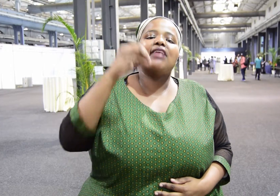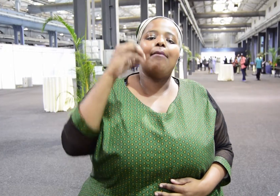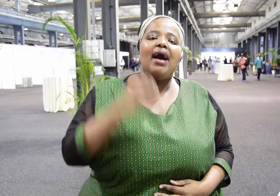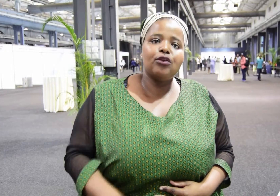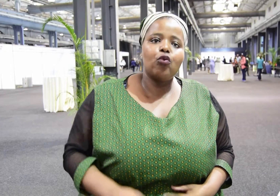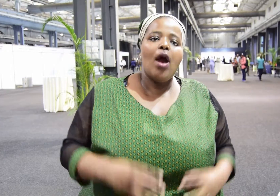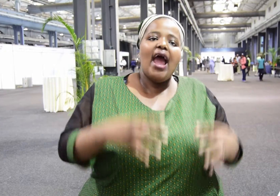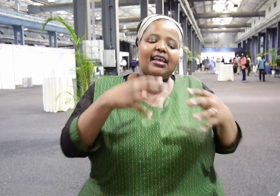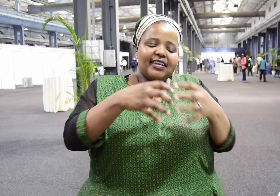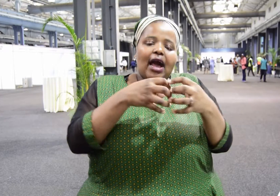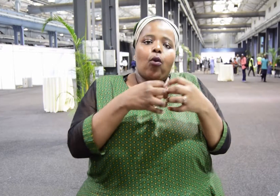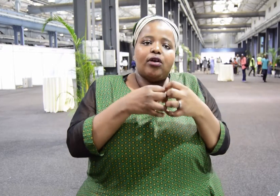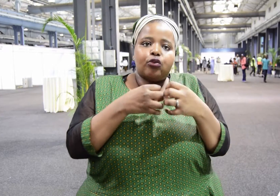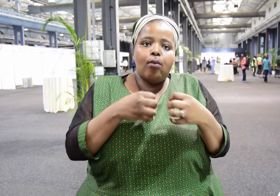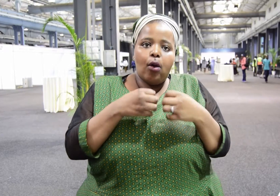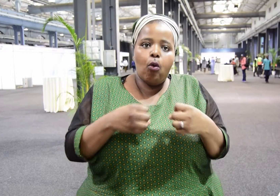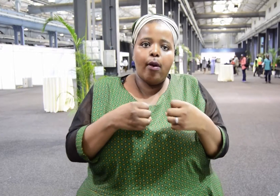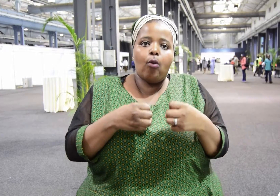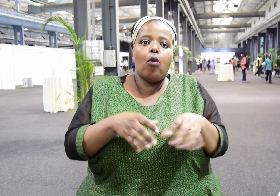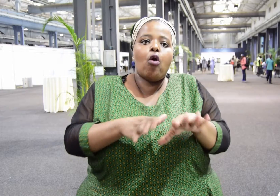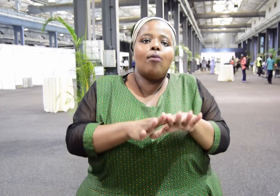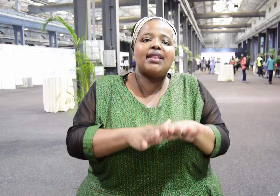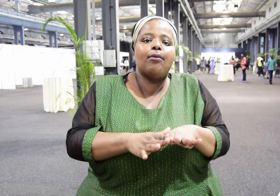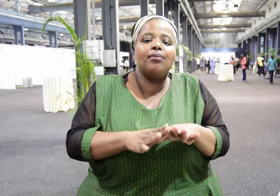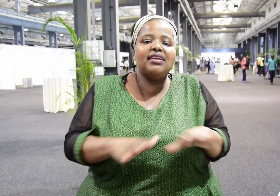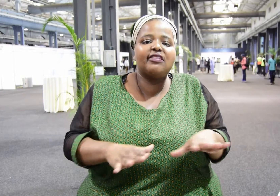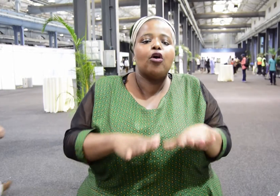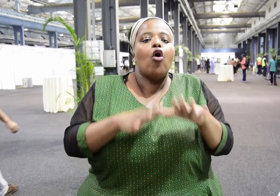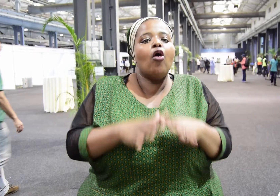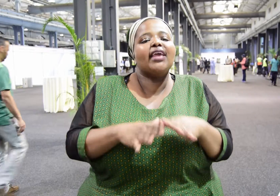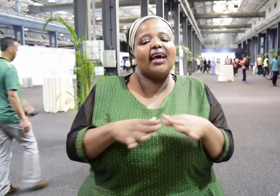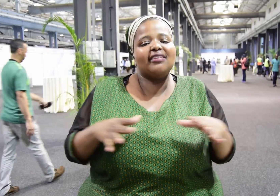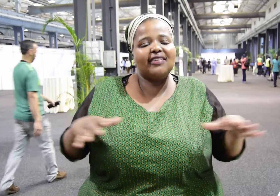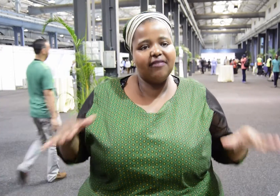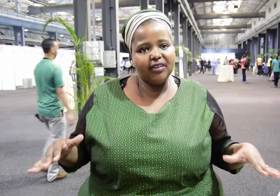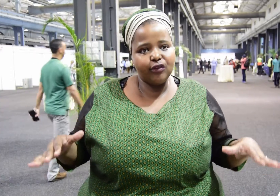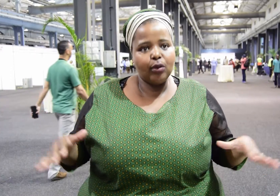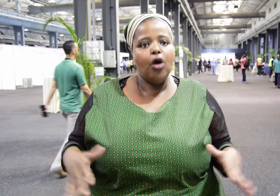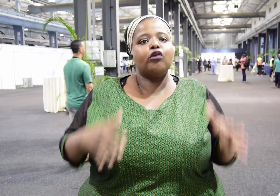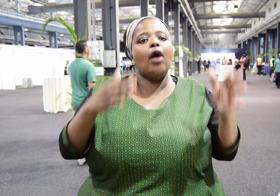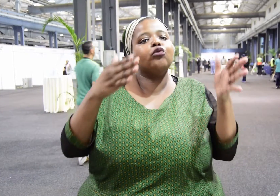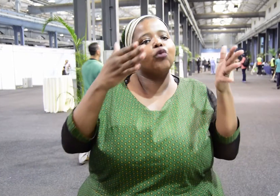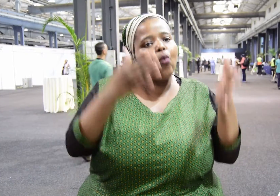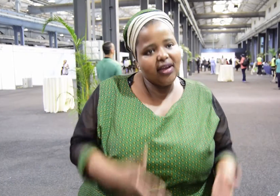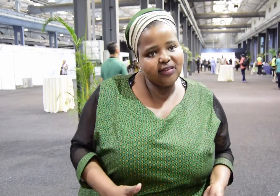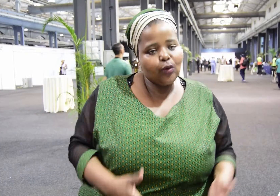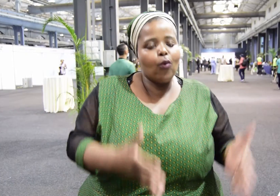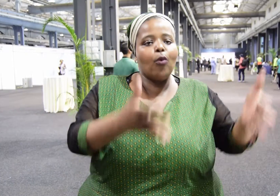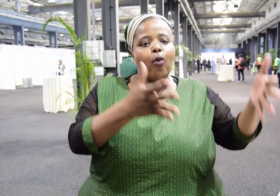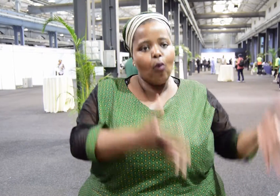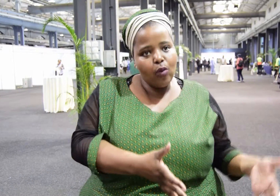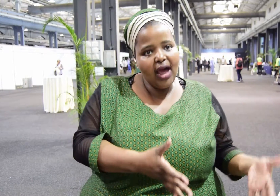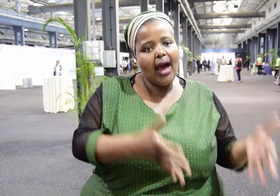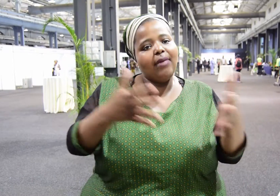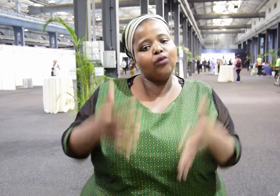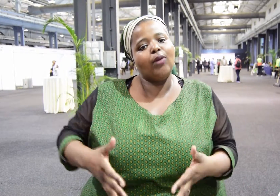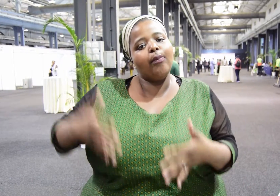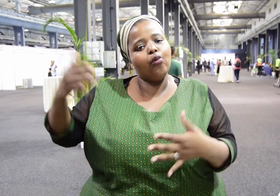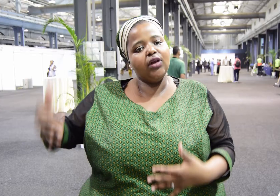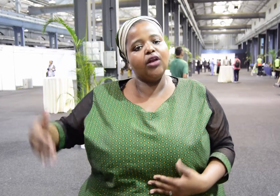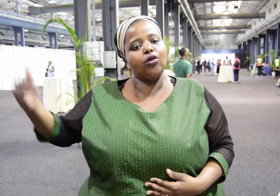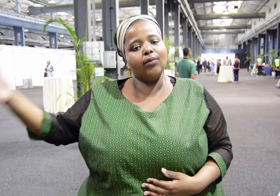know the and you have to on government. So I would like to have a